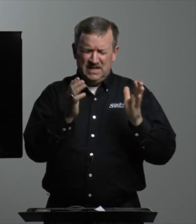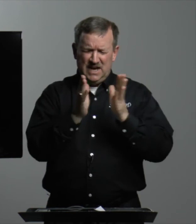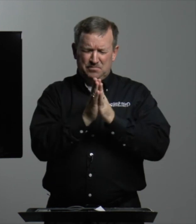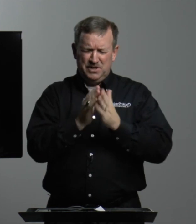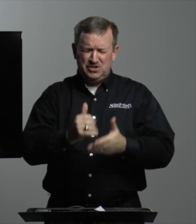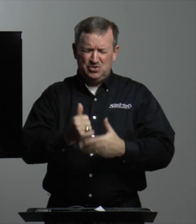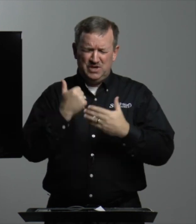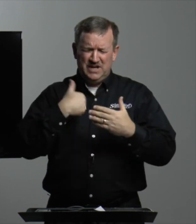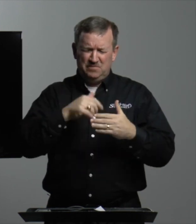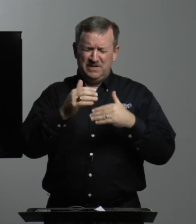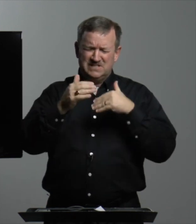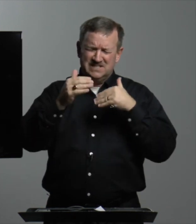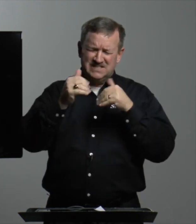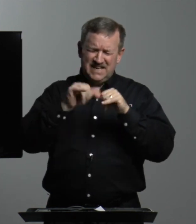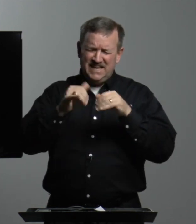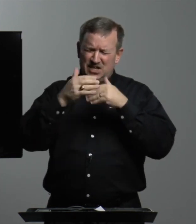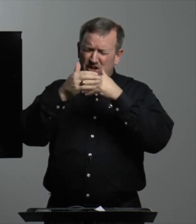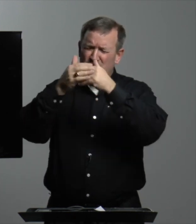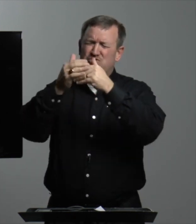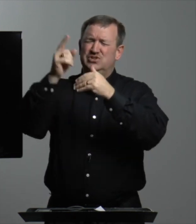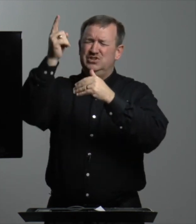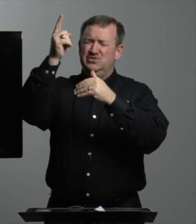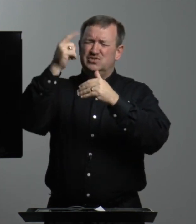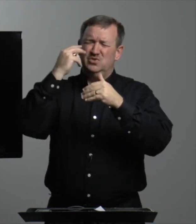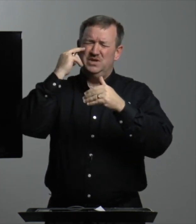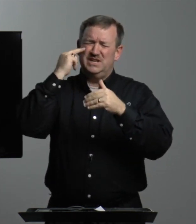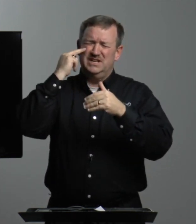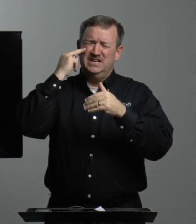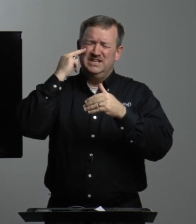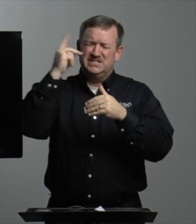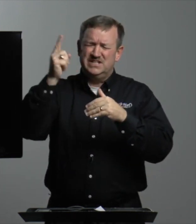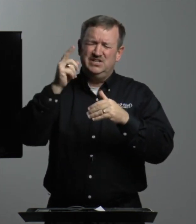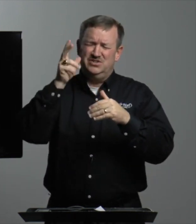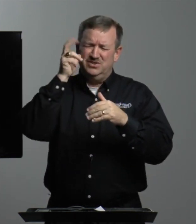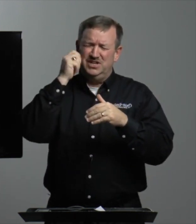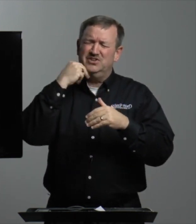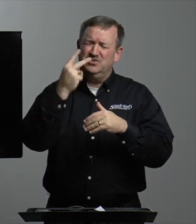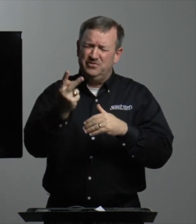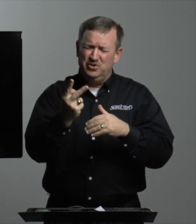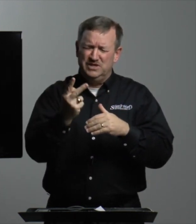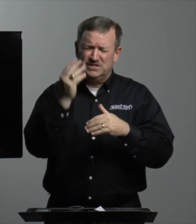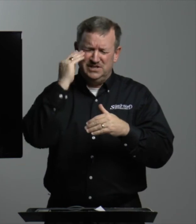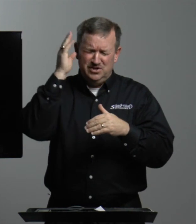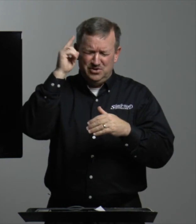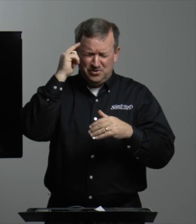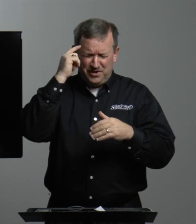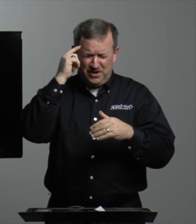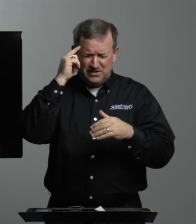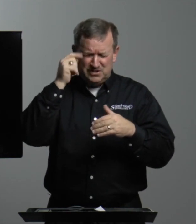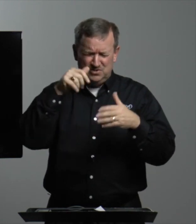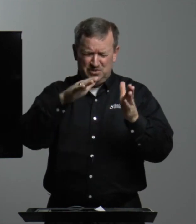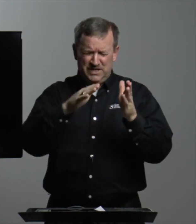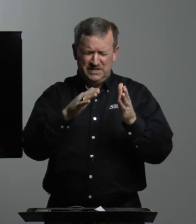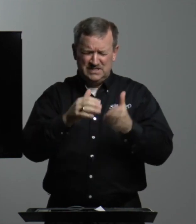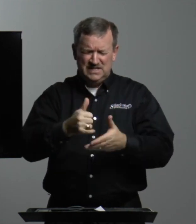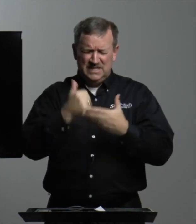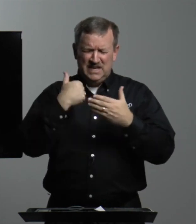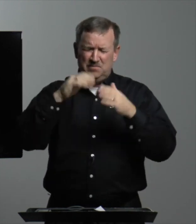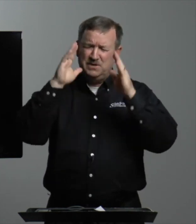I pray that you would help us to stay close to you so we can see you and hear your voice and know your thoughts and your ways. Help